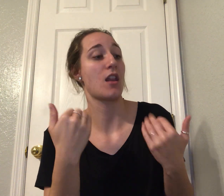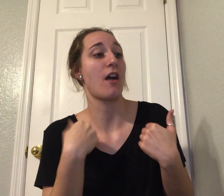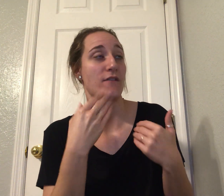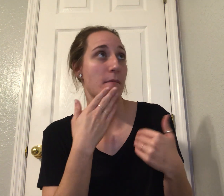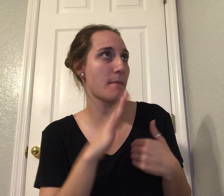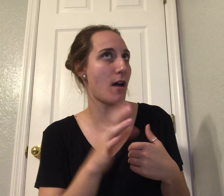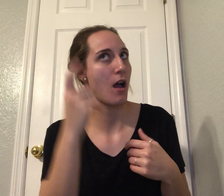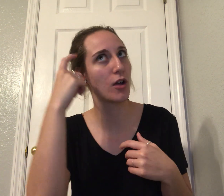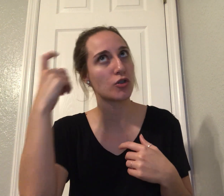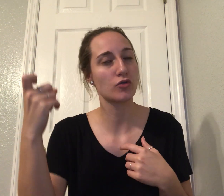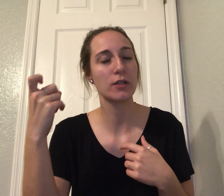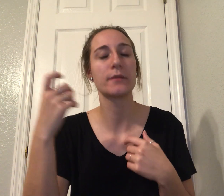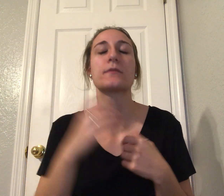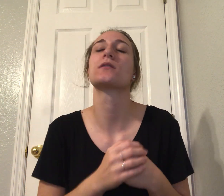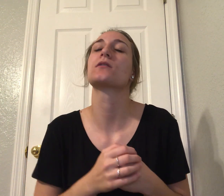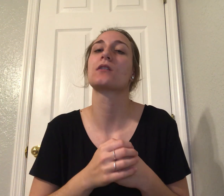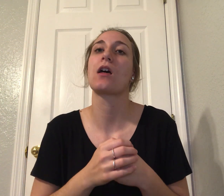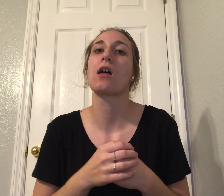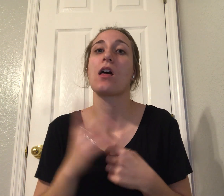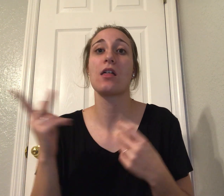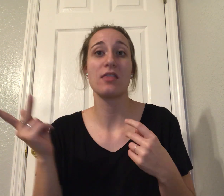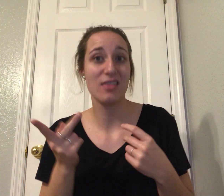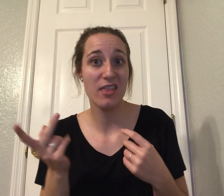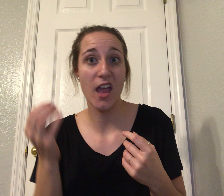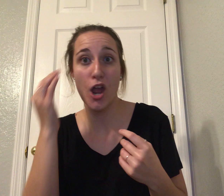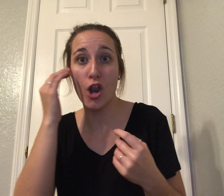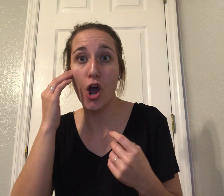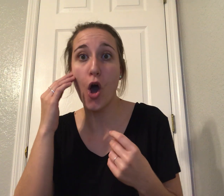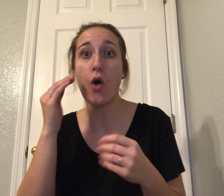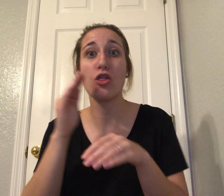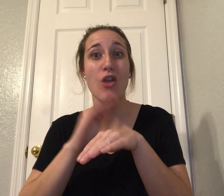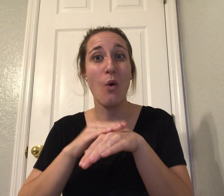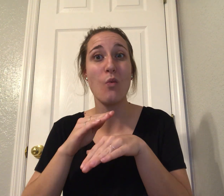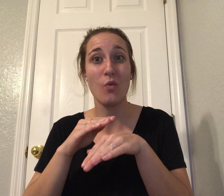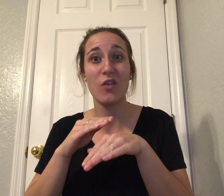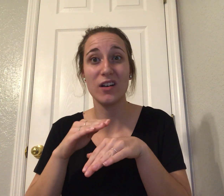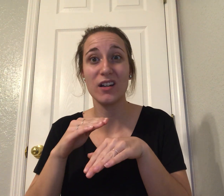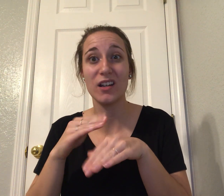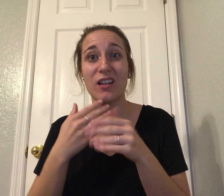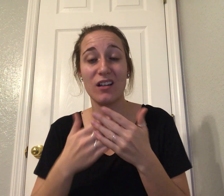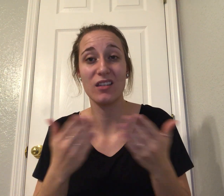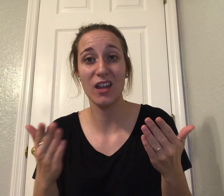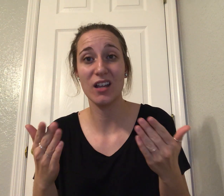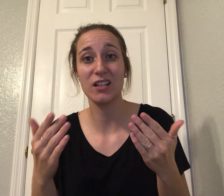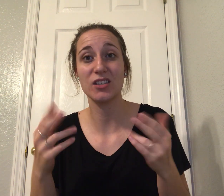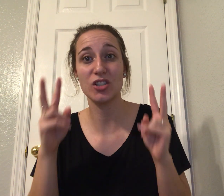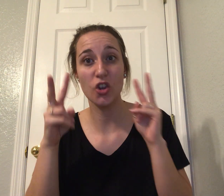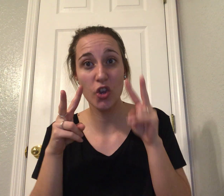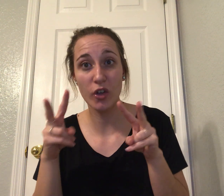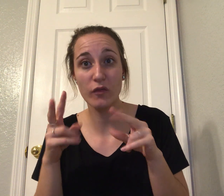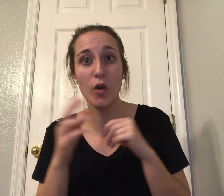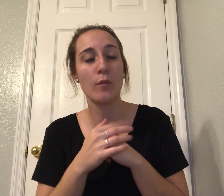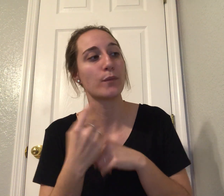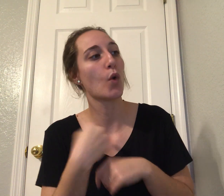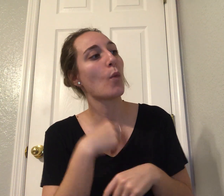experts know the warning signs of potential violence from their experience around the world. We look for early signs